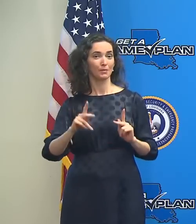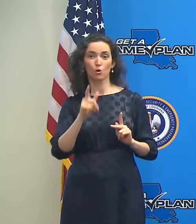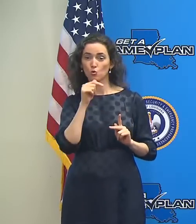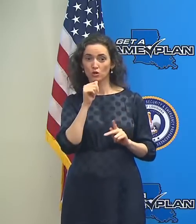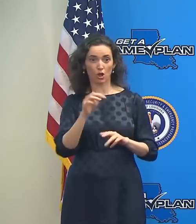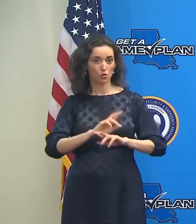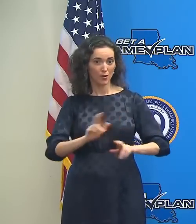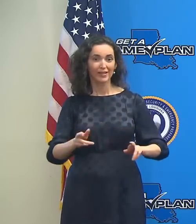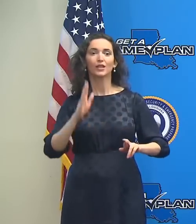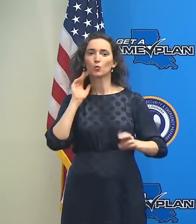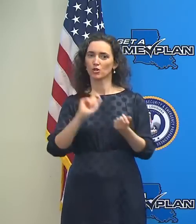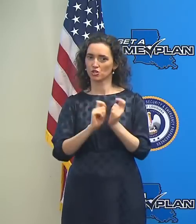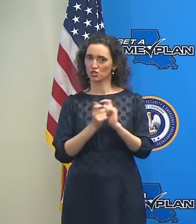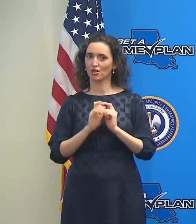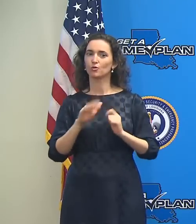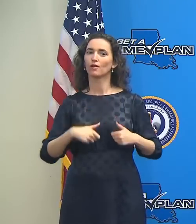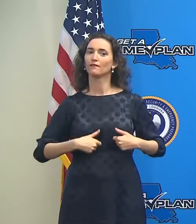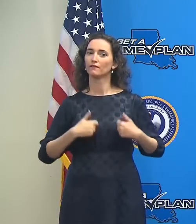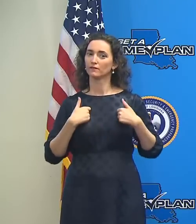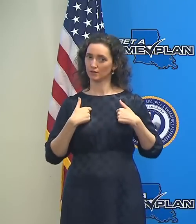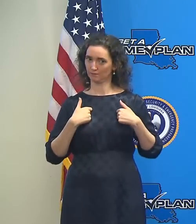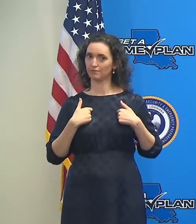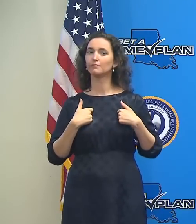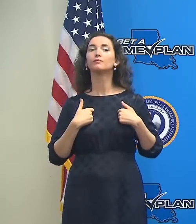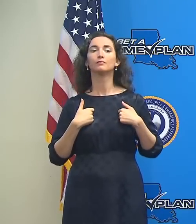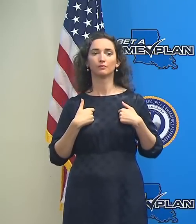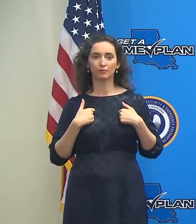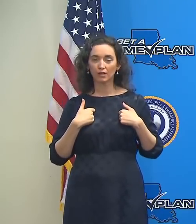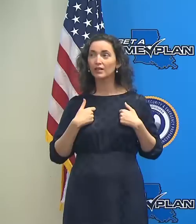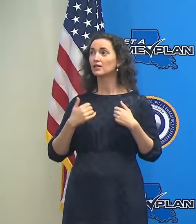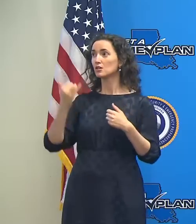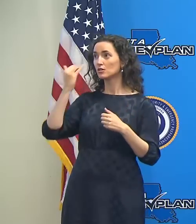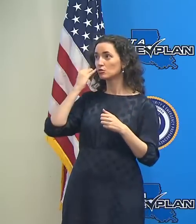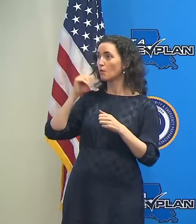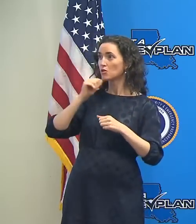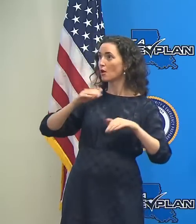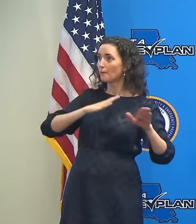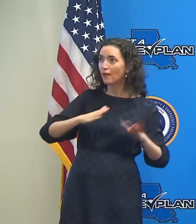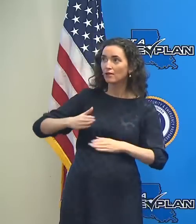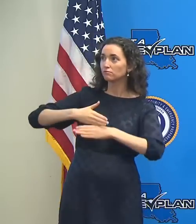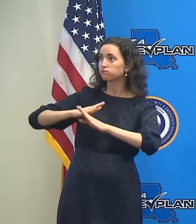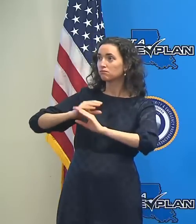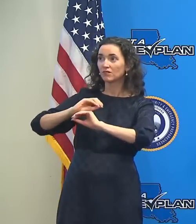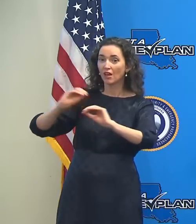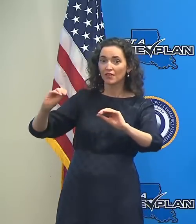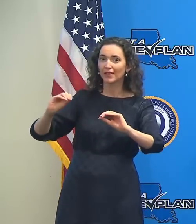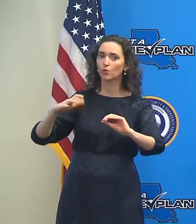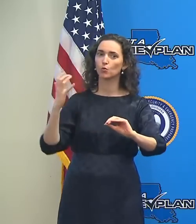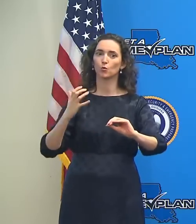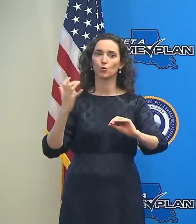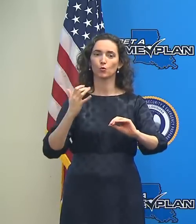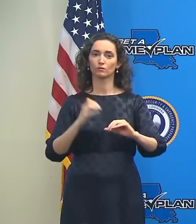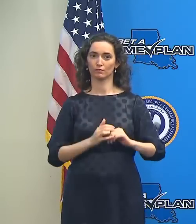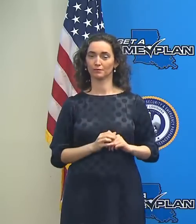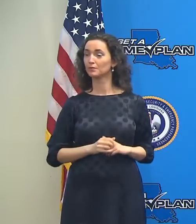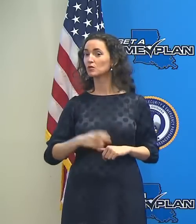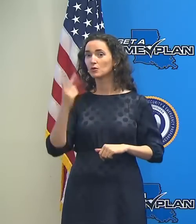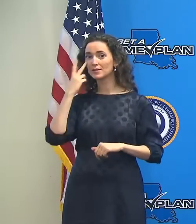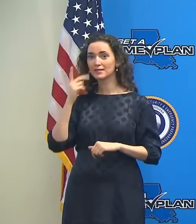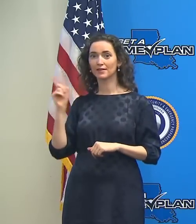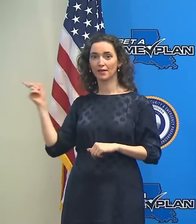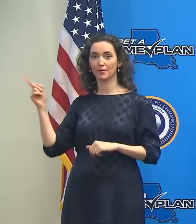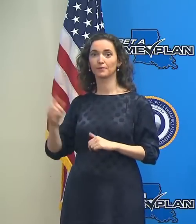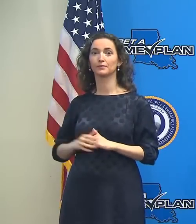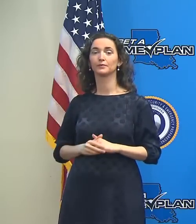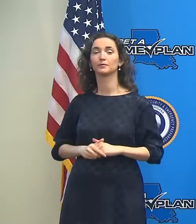prepared and ready to take what Ida is going to throw at us later this weekend. As you can see on the track here,